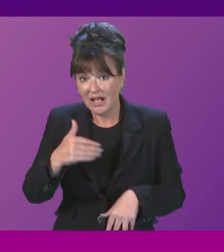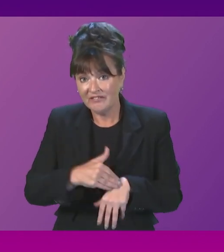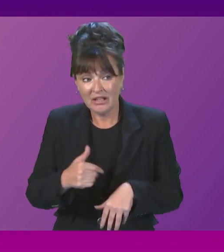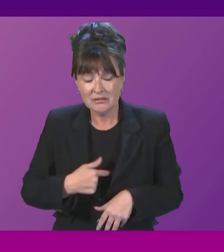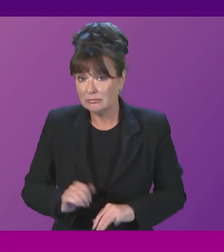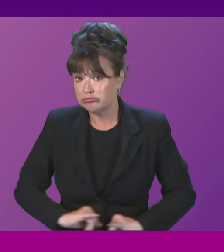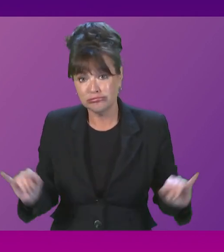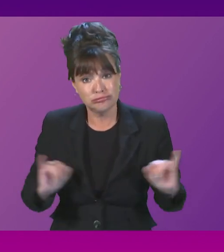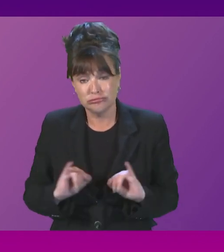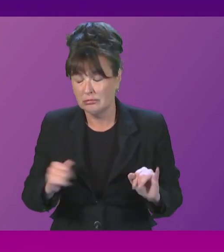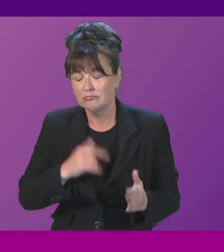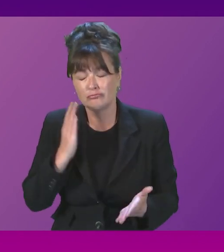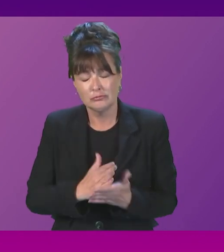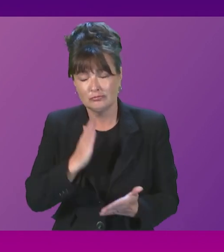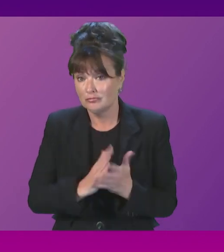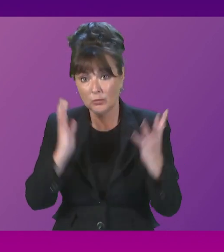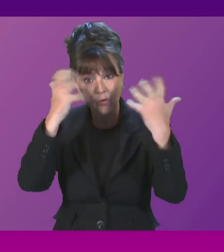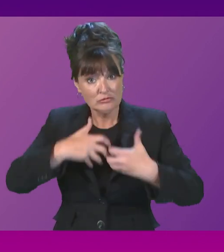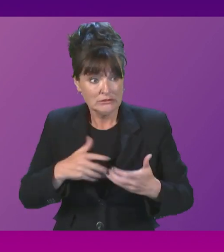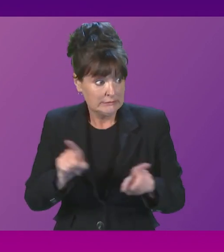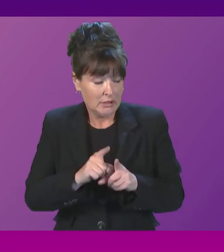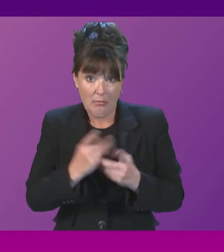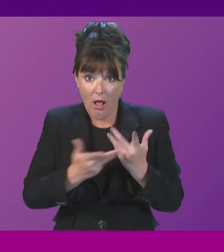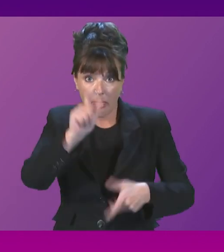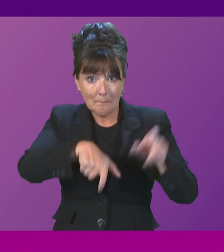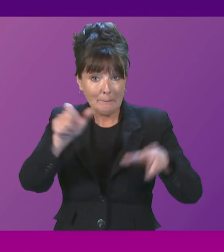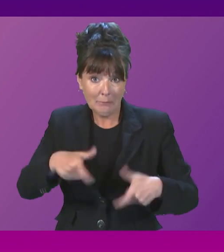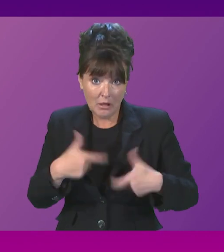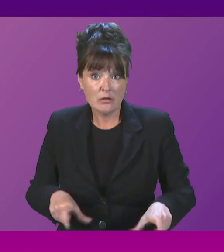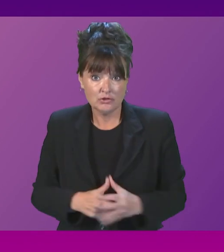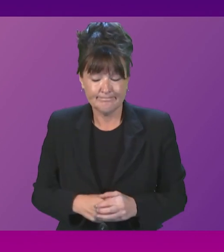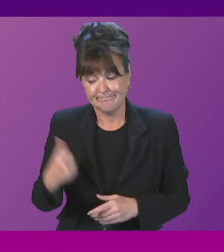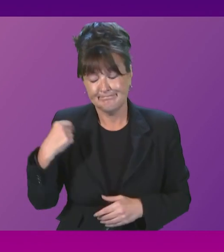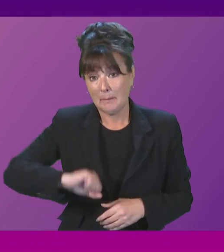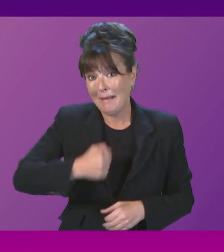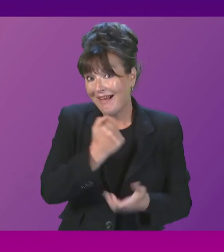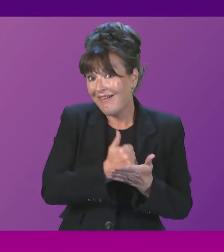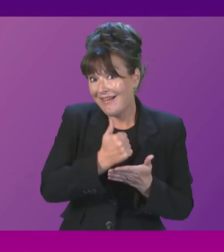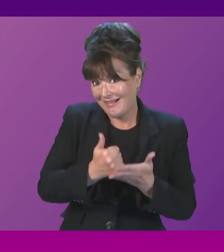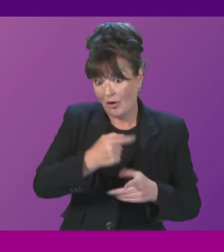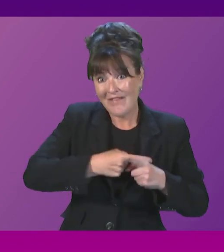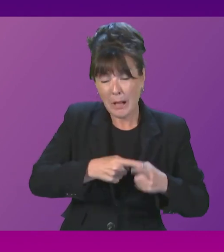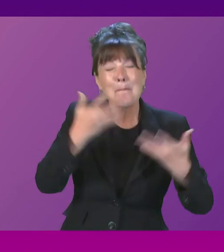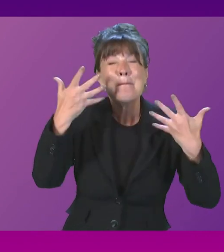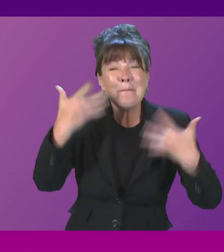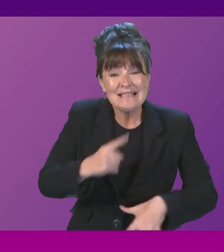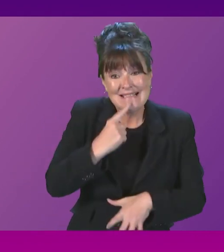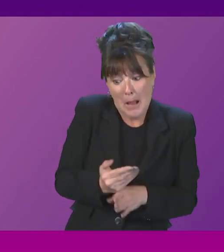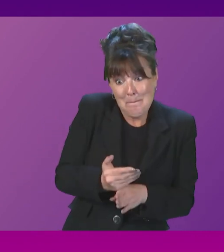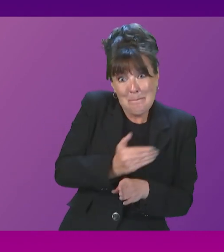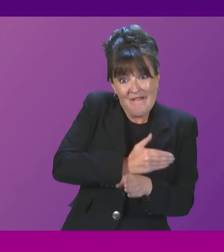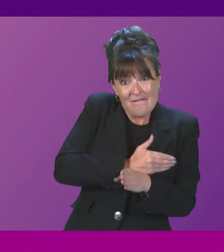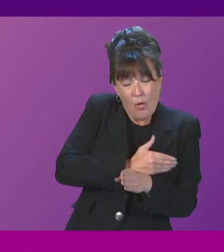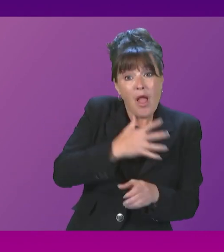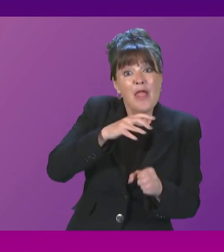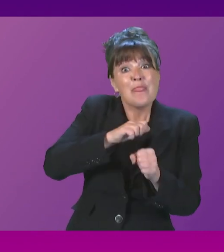concern to me and I am sure to everyone across the country. As the Bank of England had warned even before the recent falls in the value